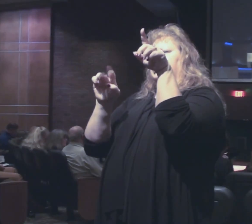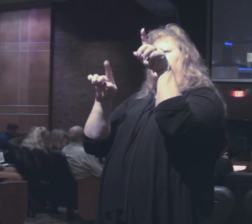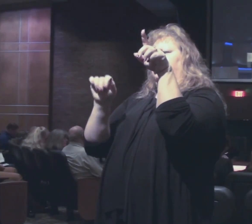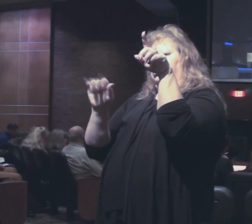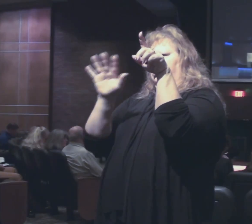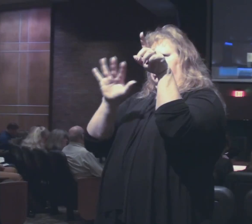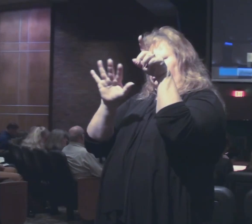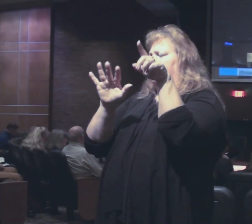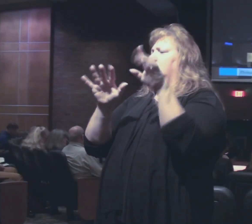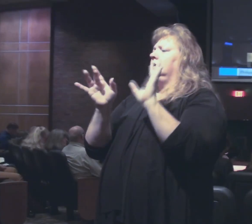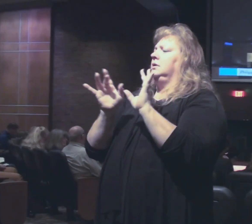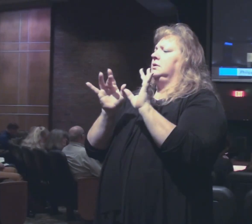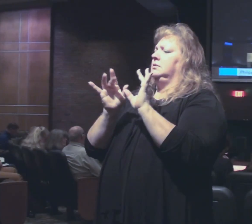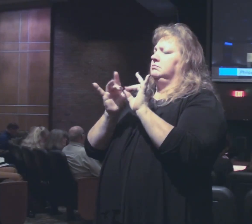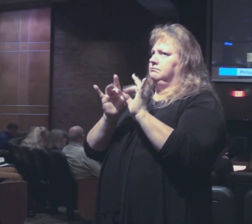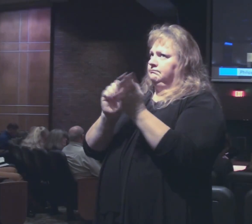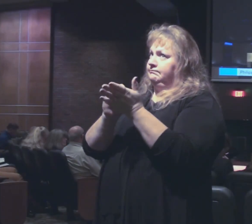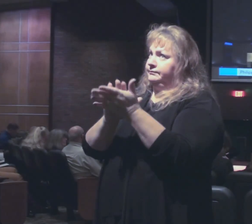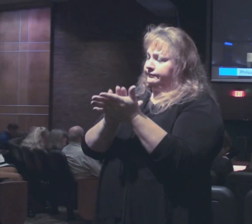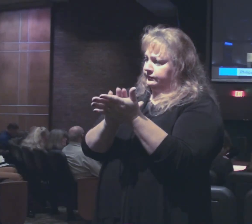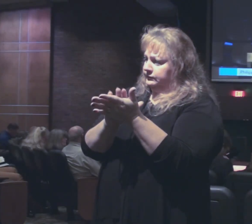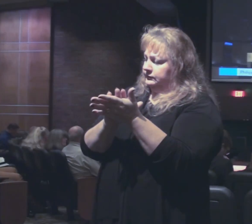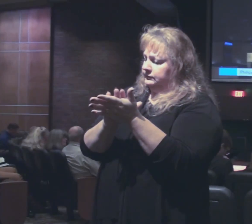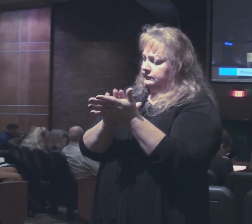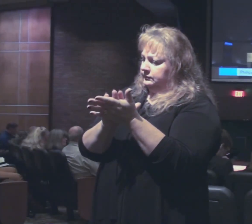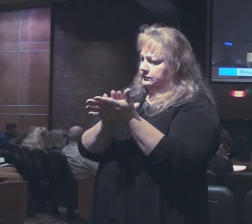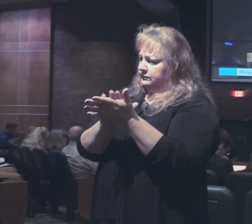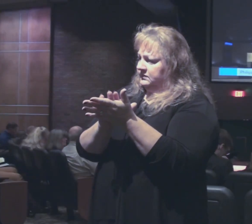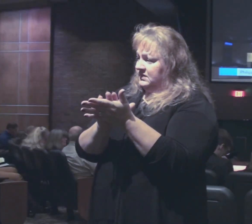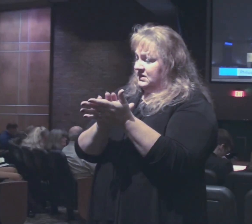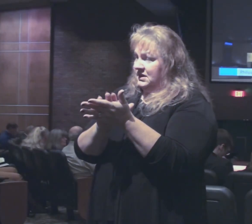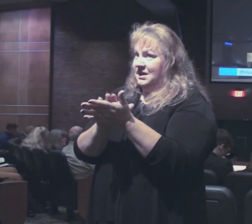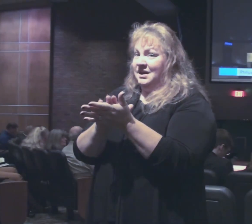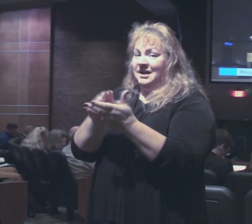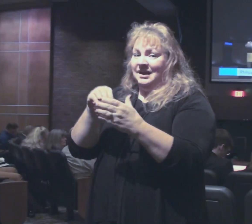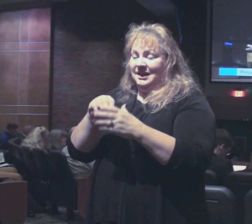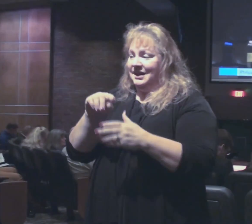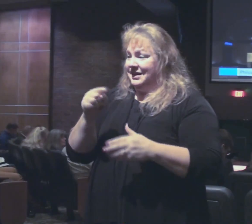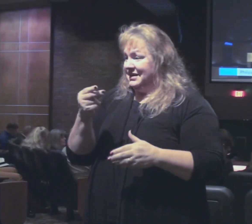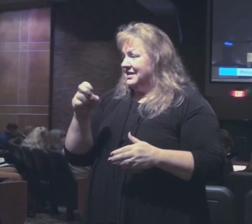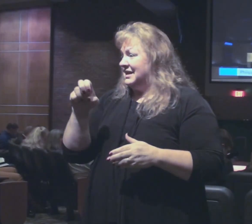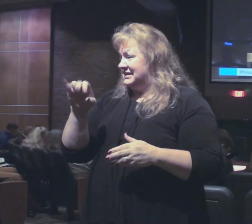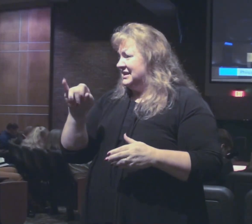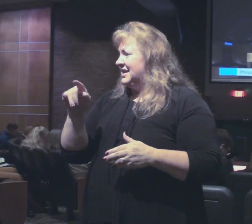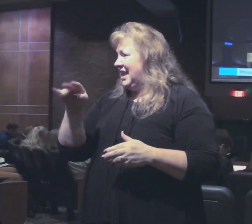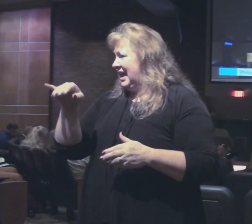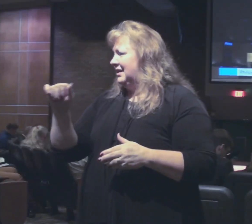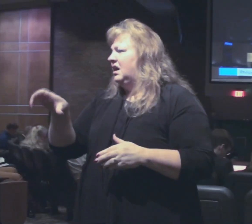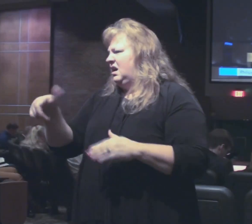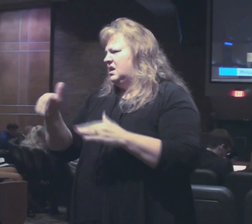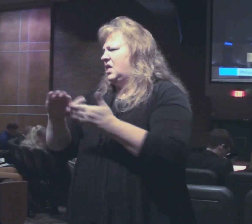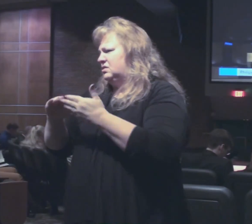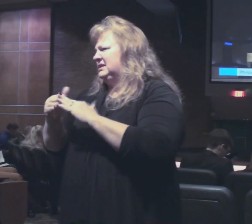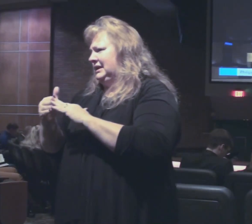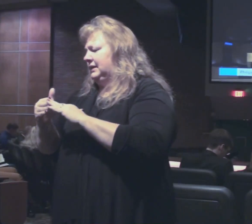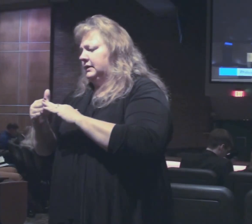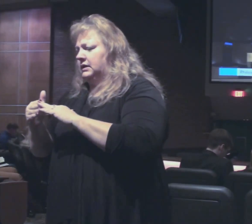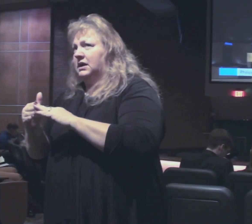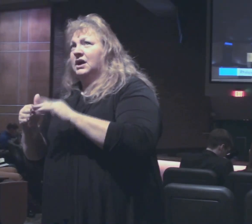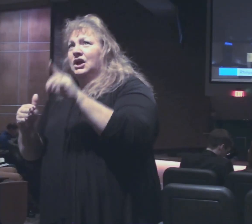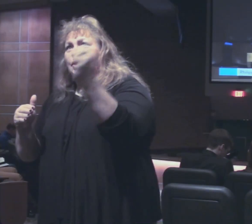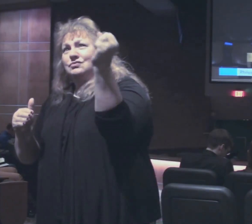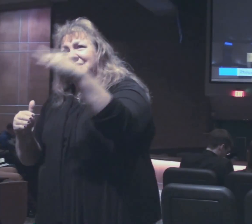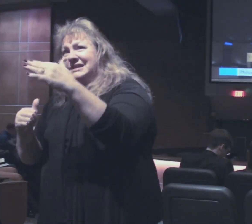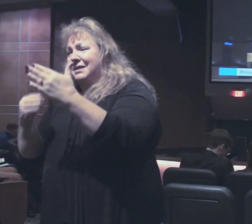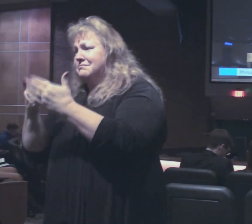and he says in verse 16 of Philippians four even in Thessalonica another city in Macedonia you